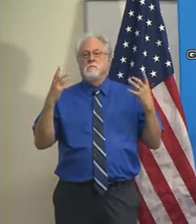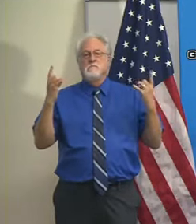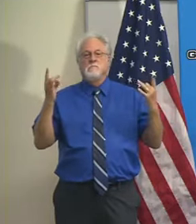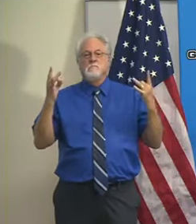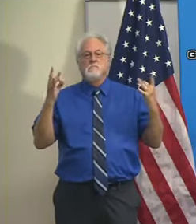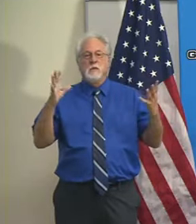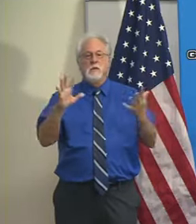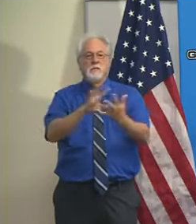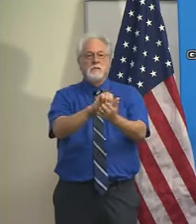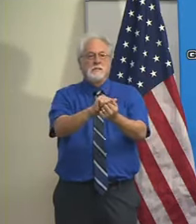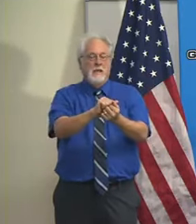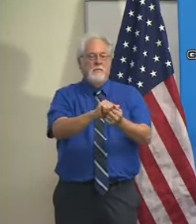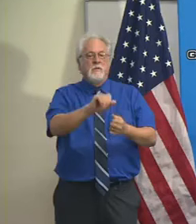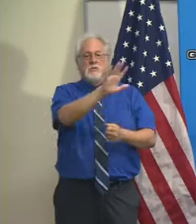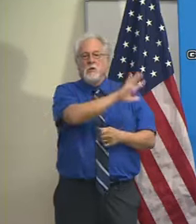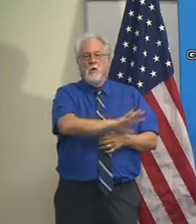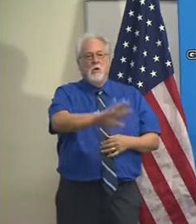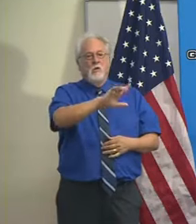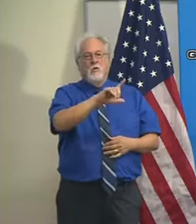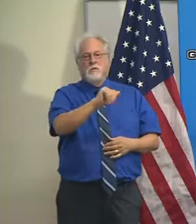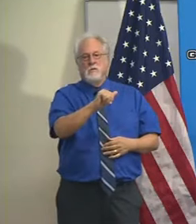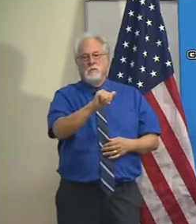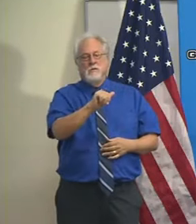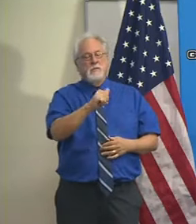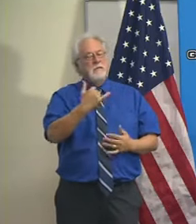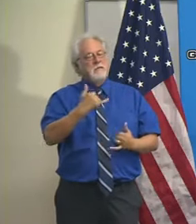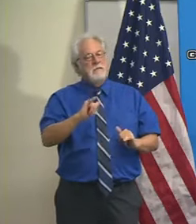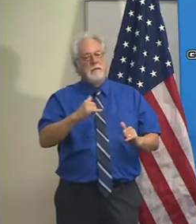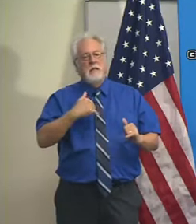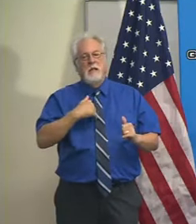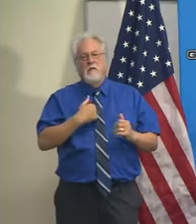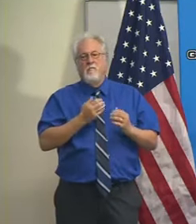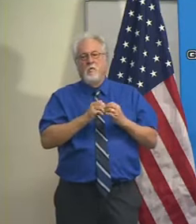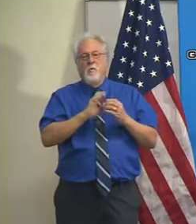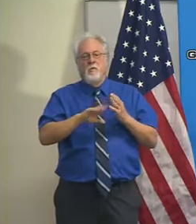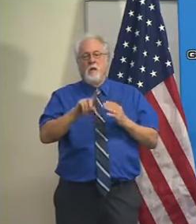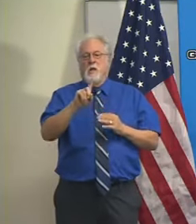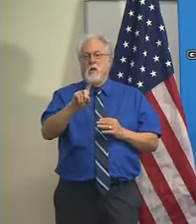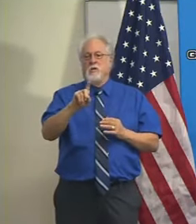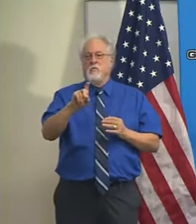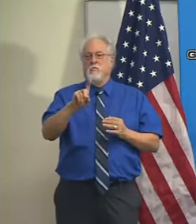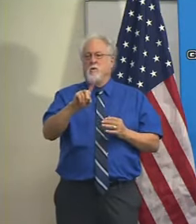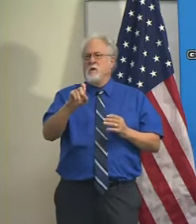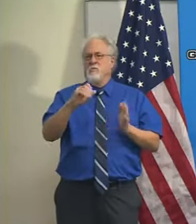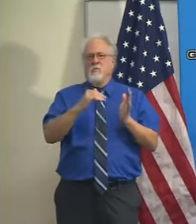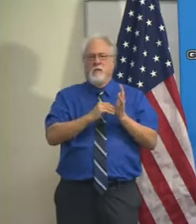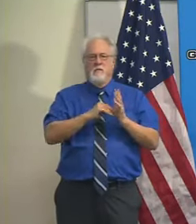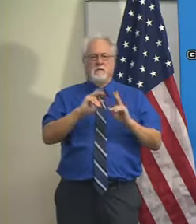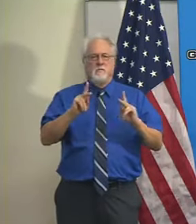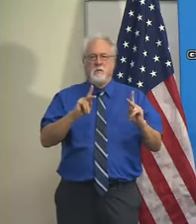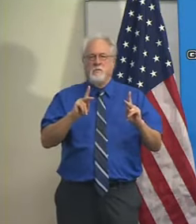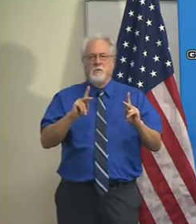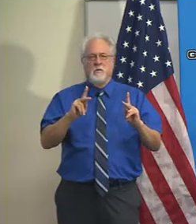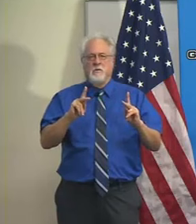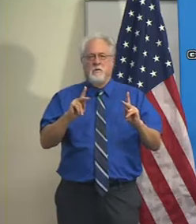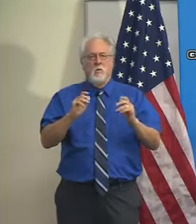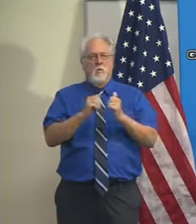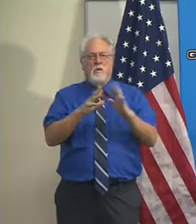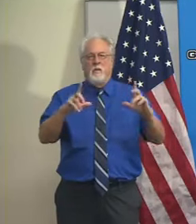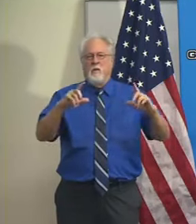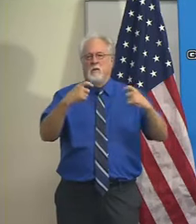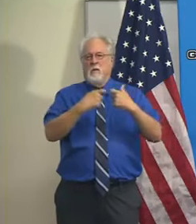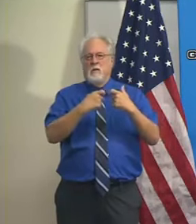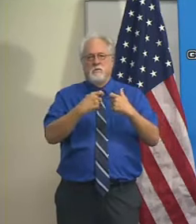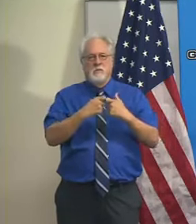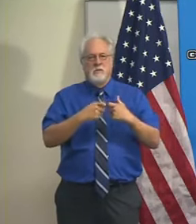devastation across much of Louisiana. We still have a little over 100,000 customers without